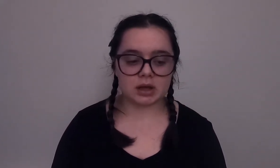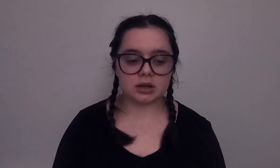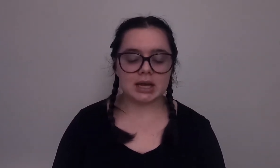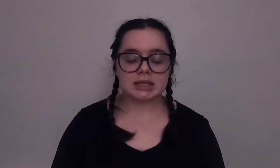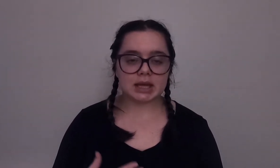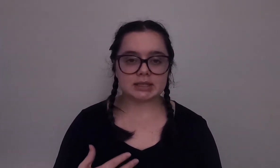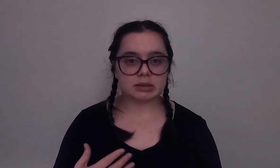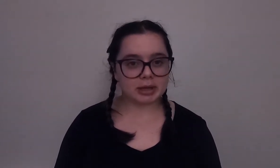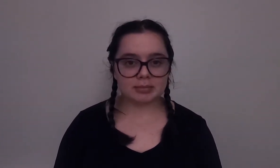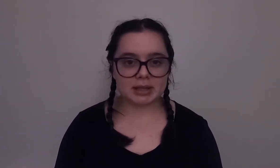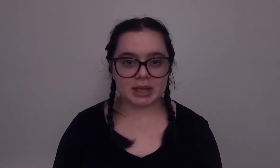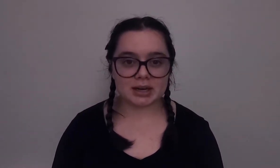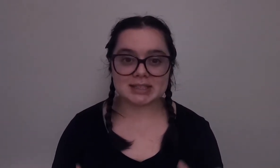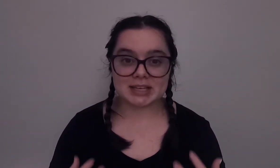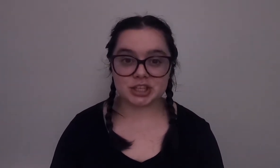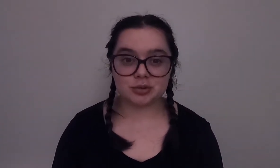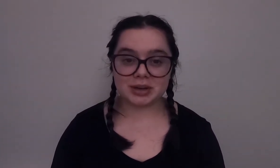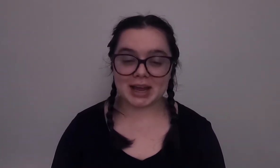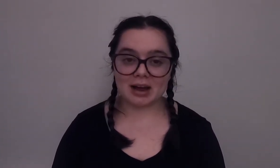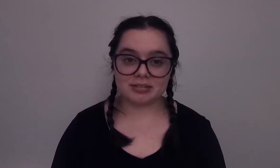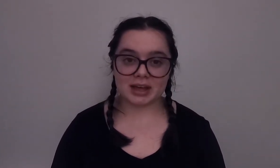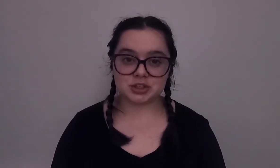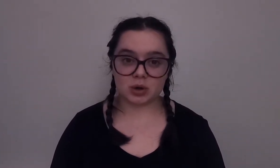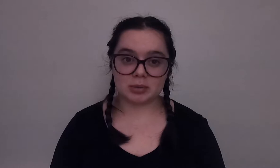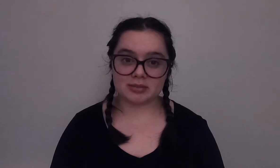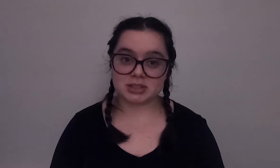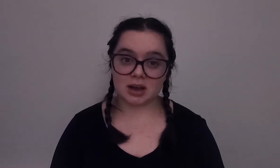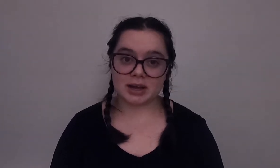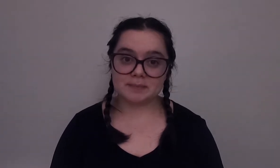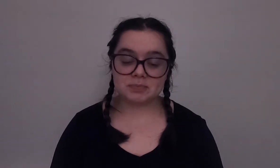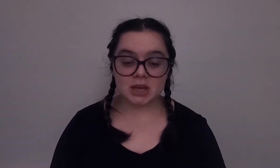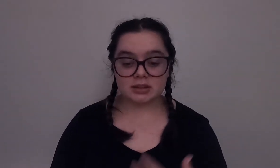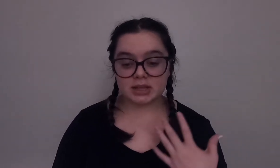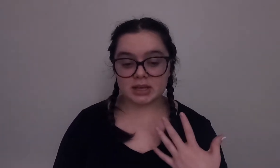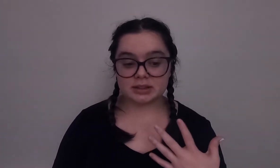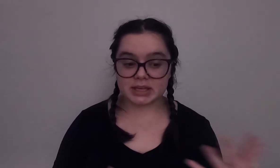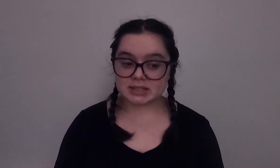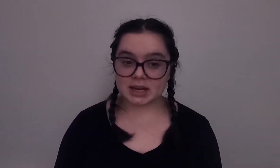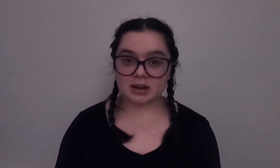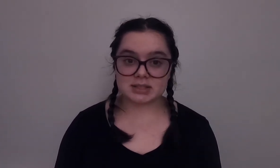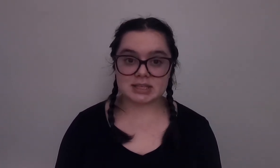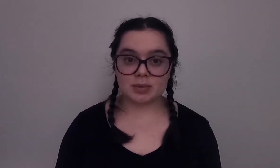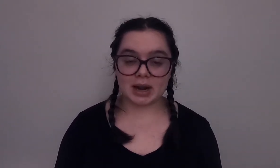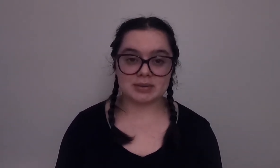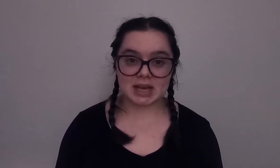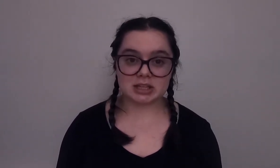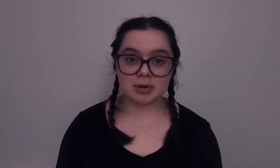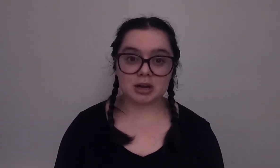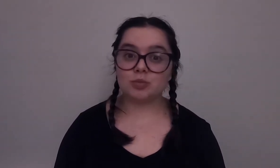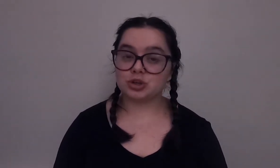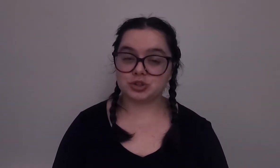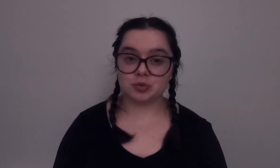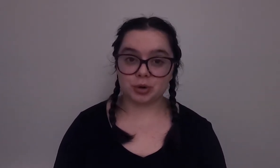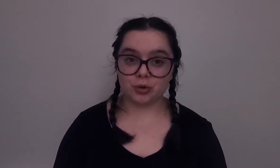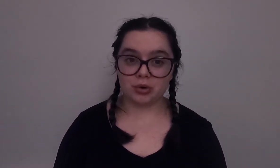felt that to be completely honest I didn't really have that enjoyable of a time the things that I got to see when I was at the bottom were super cool